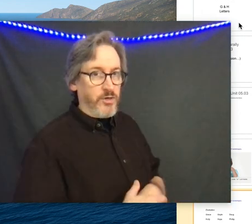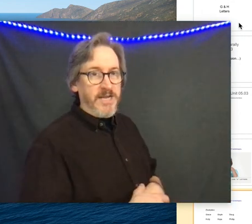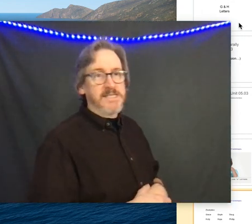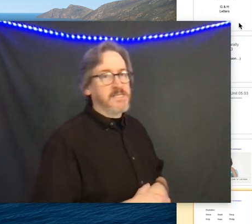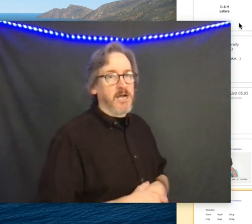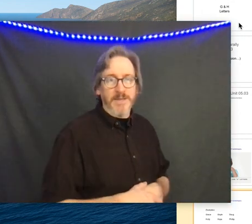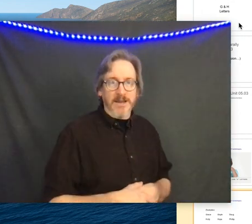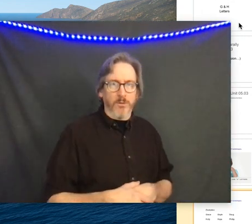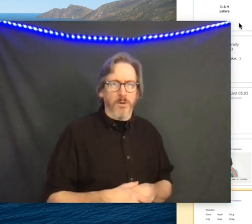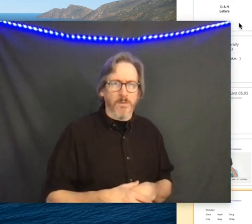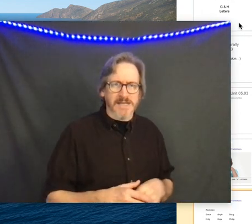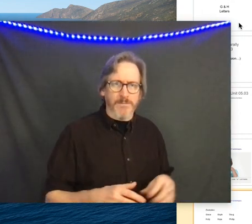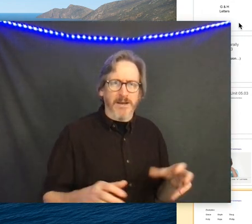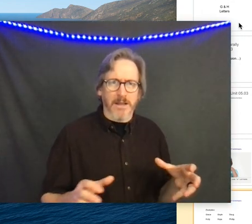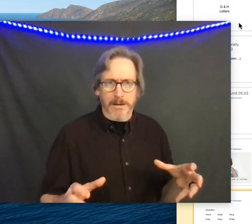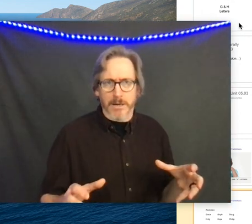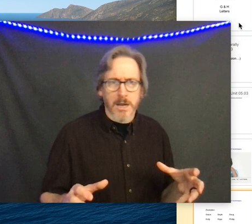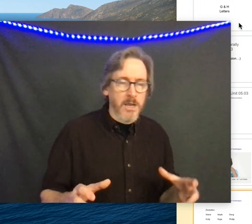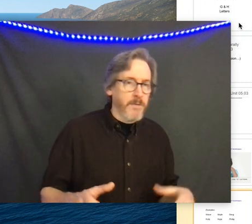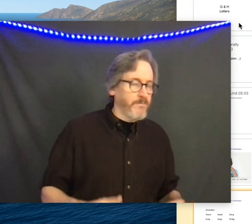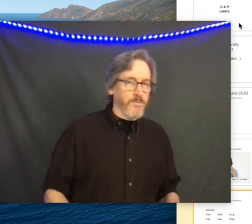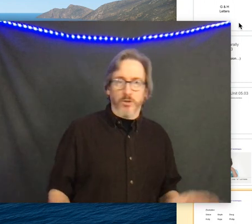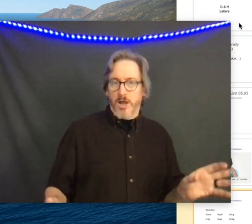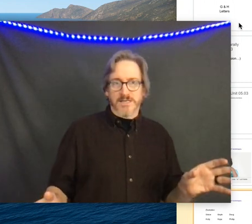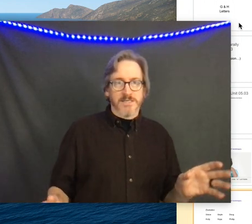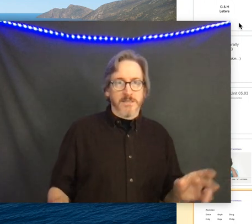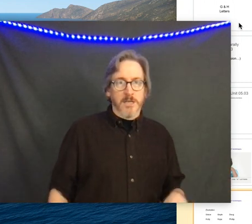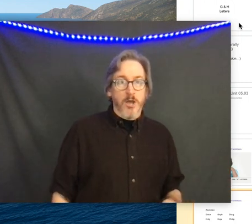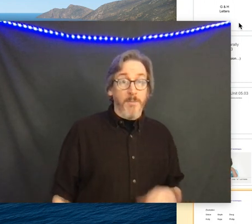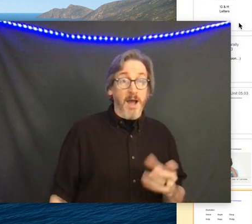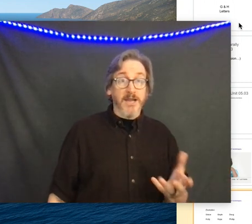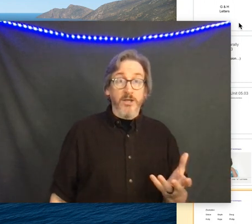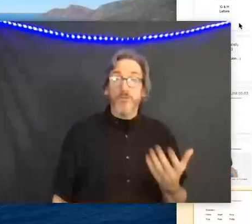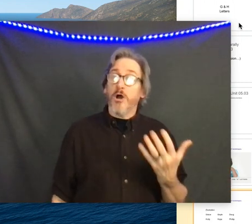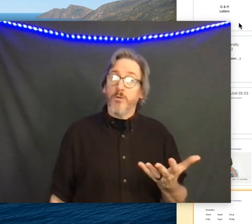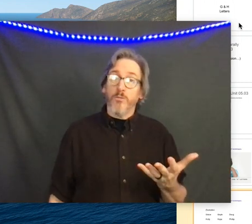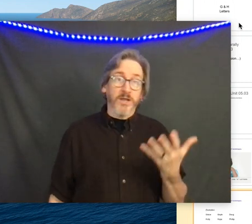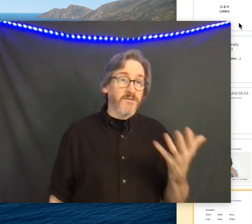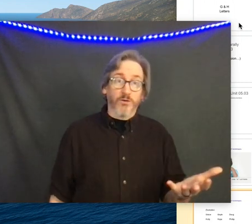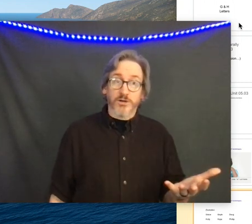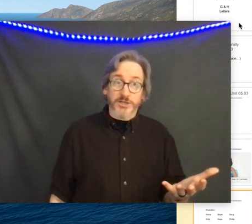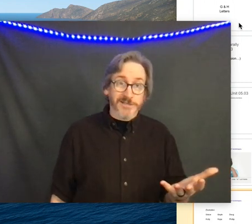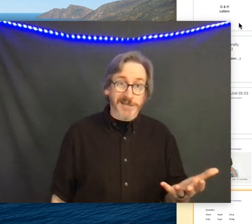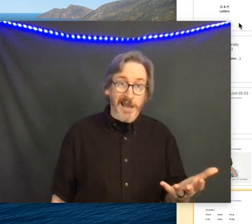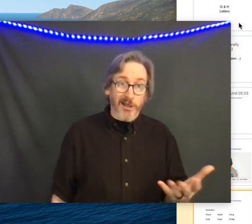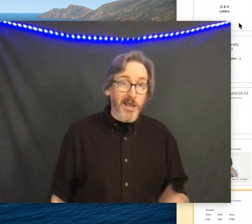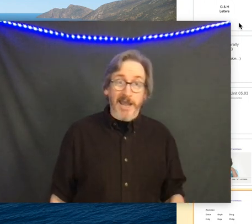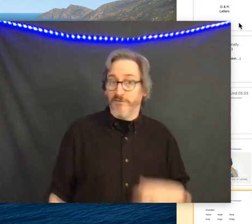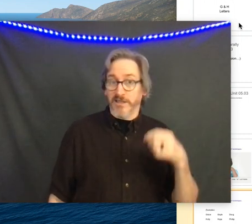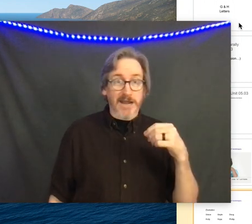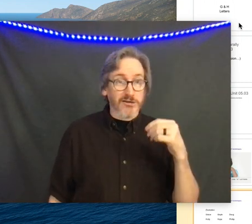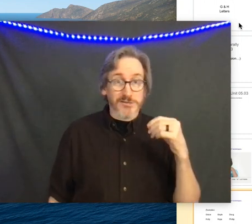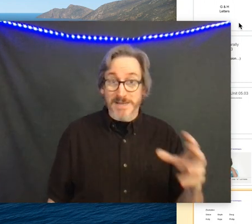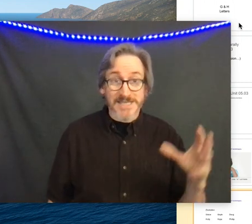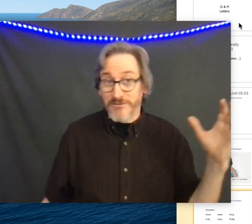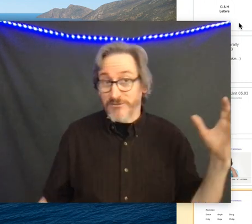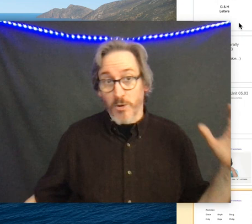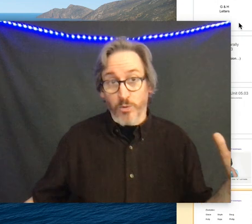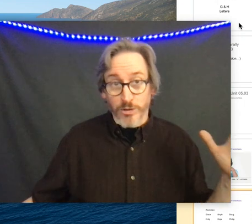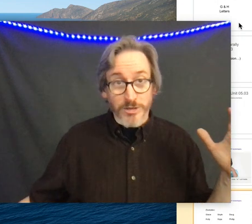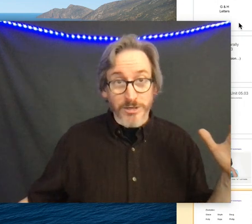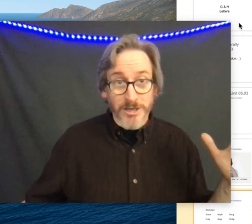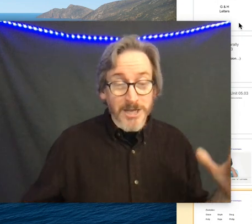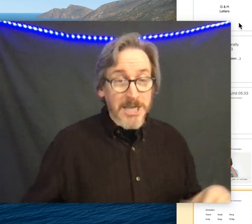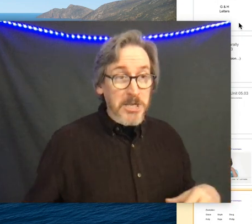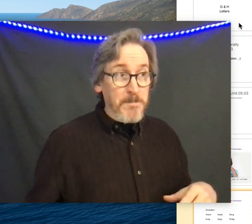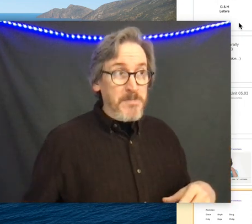if you're getting stuck behind what was that middle letter you're lost but you know wheel of fortune style if a letter is missing from